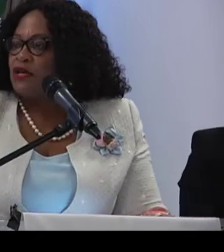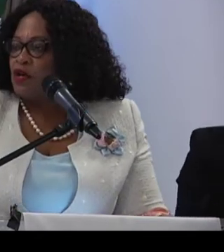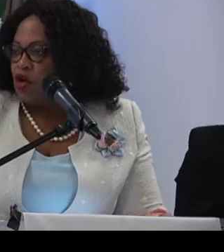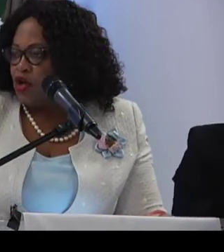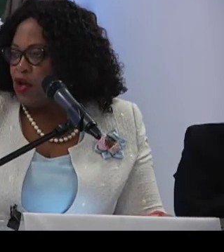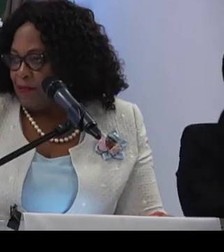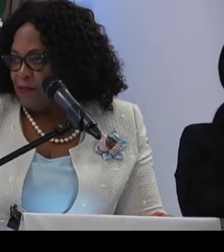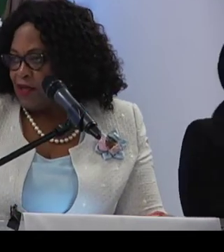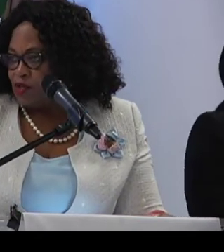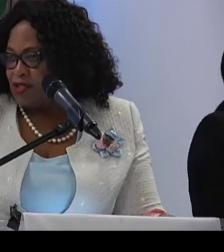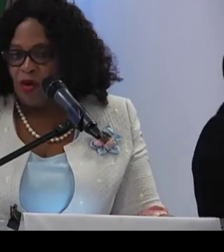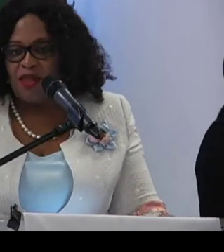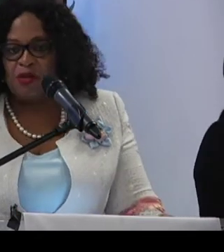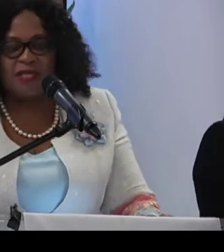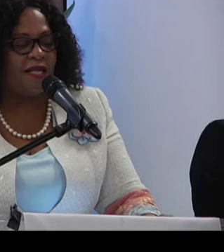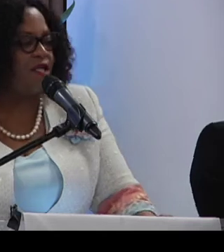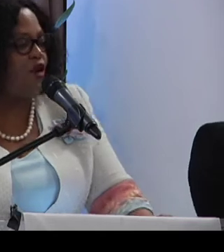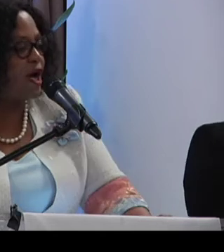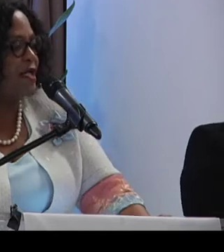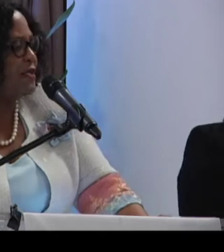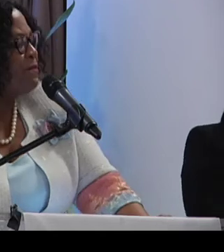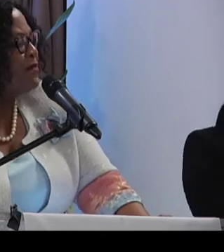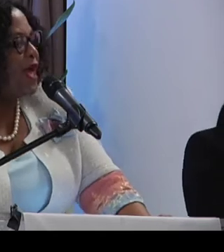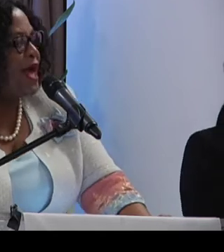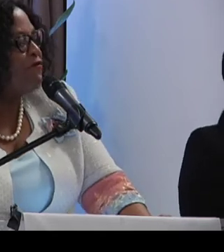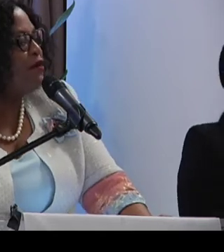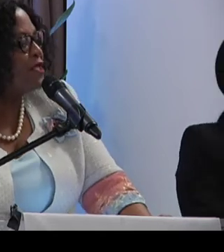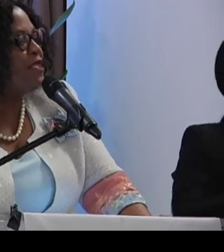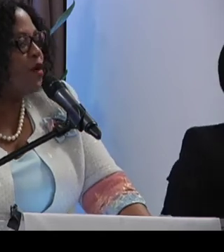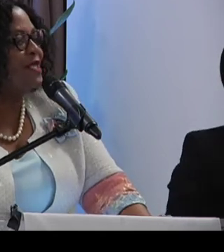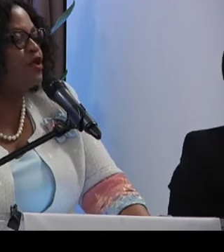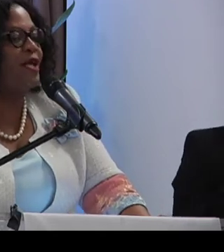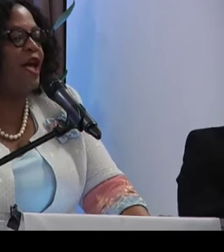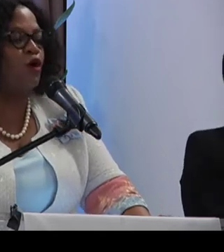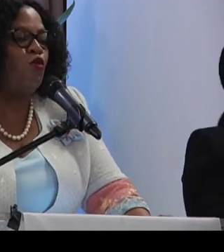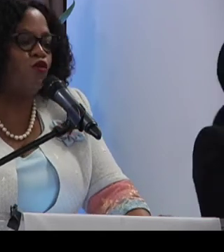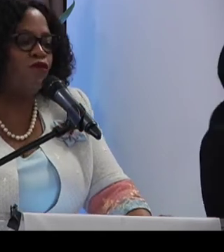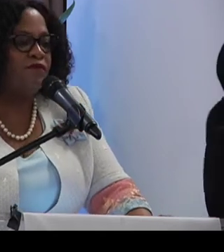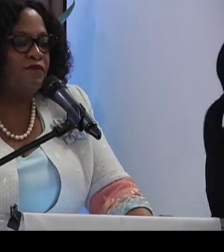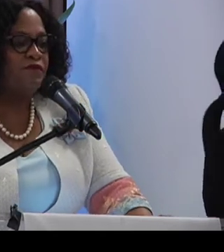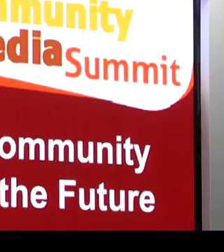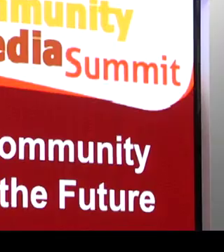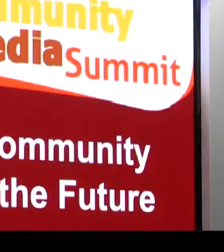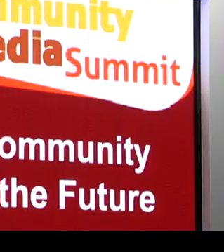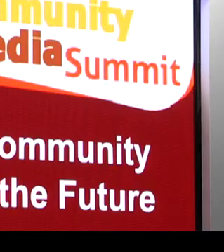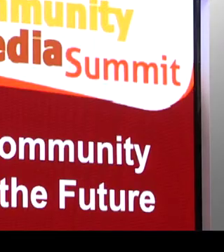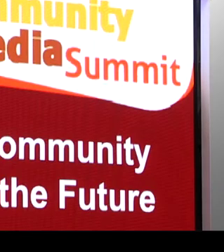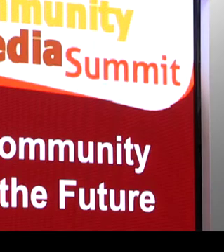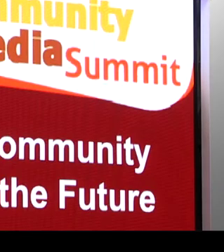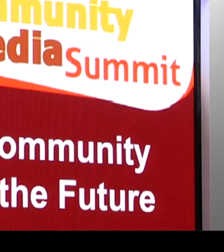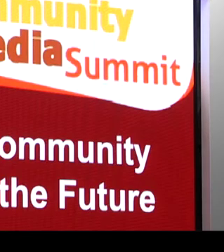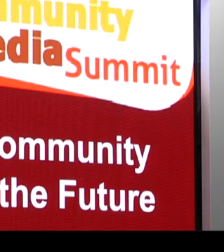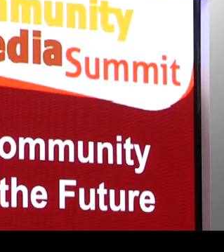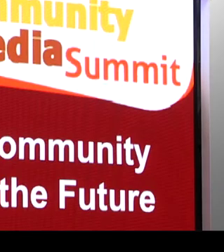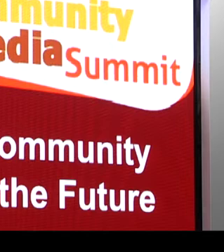print colloquium. That was the one that was held in August. And I found that it was actually a wrong move. Because the